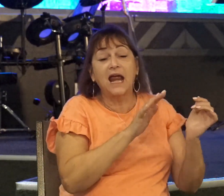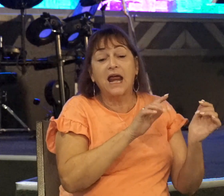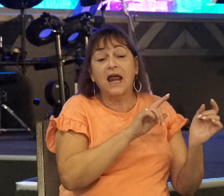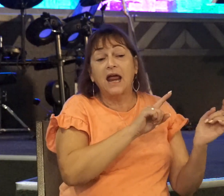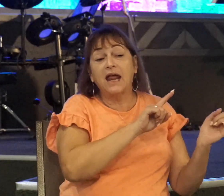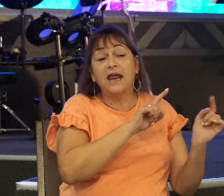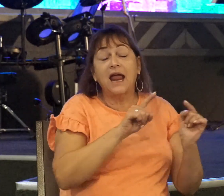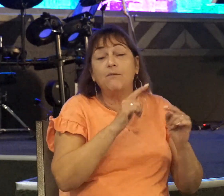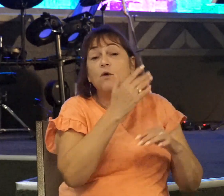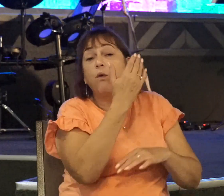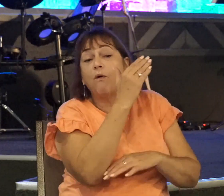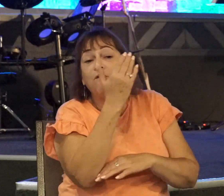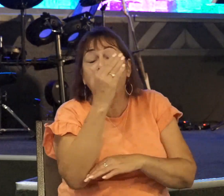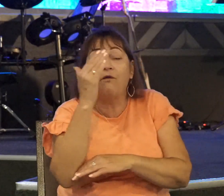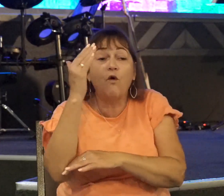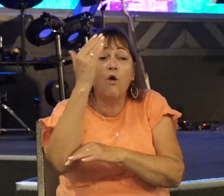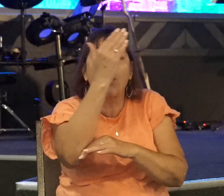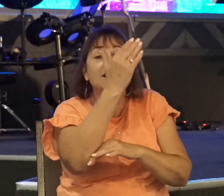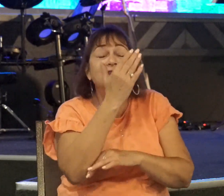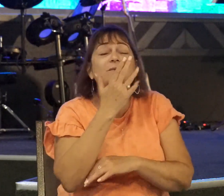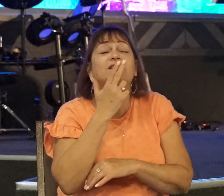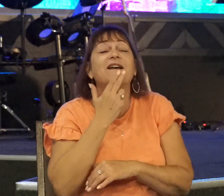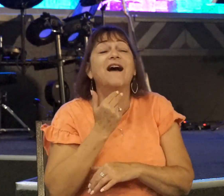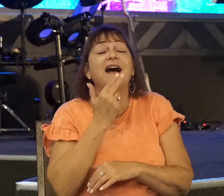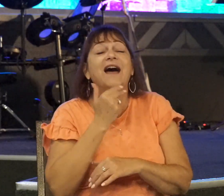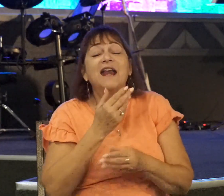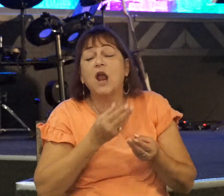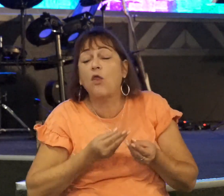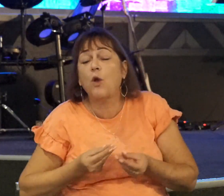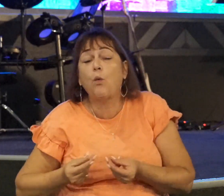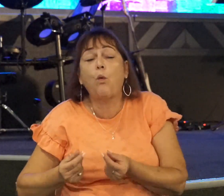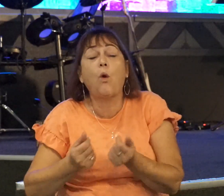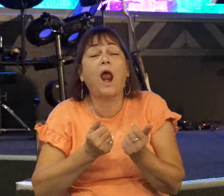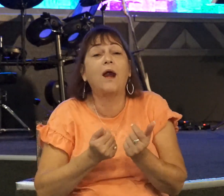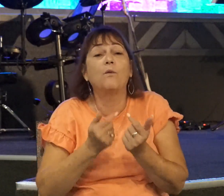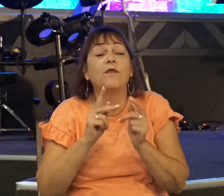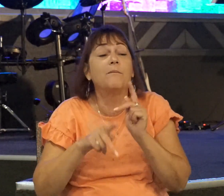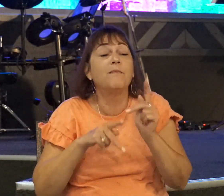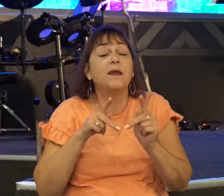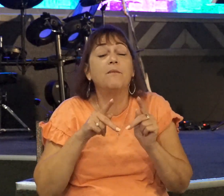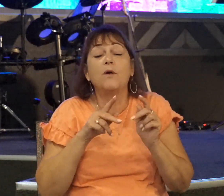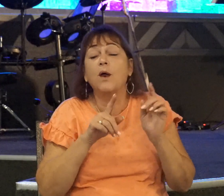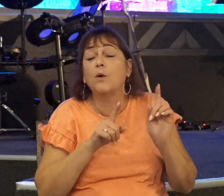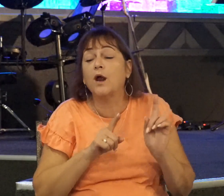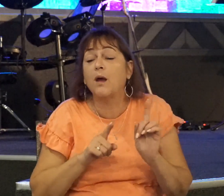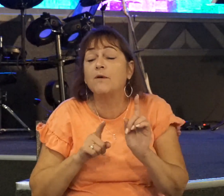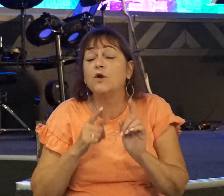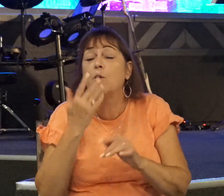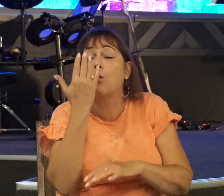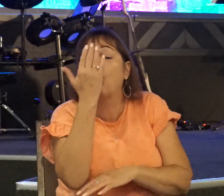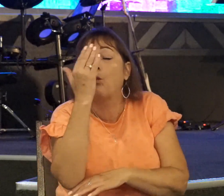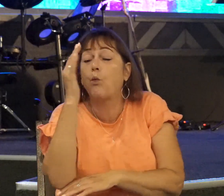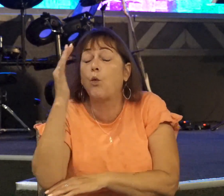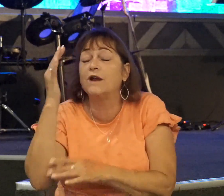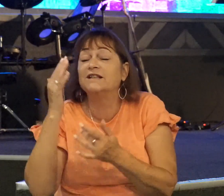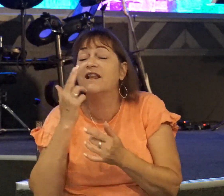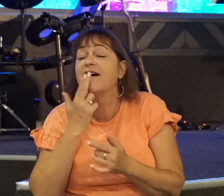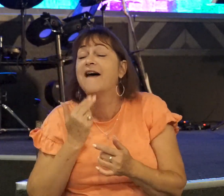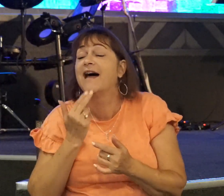and there was honey on the ground. And when the people had come into the woods, there was the honey dripping.